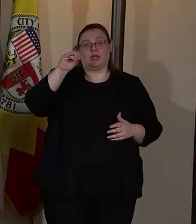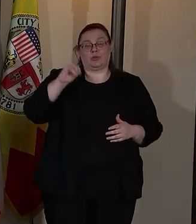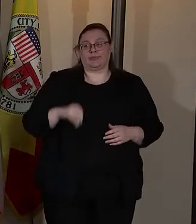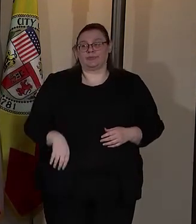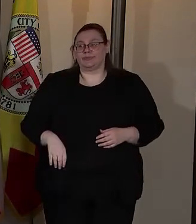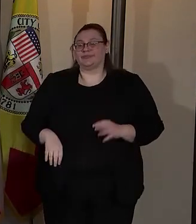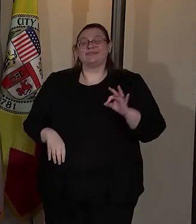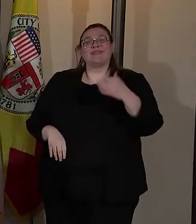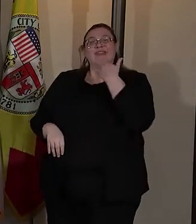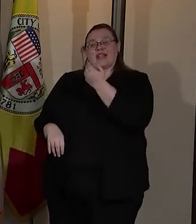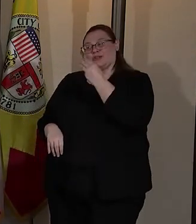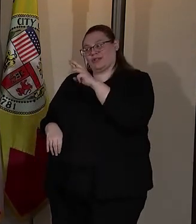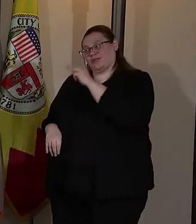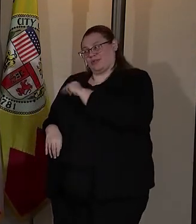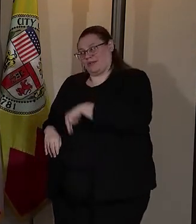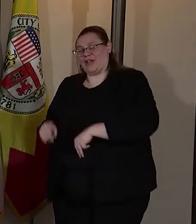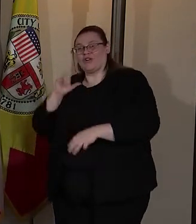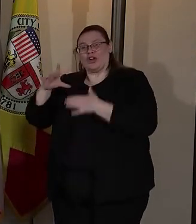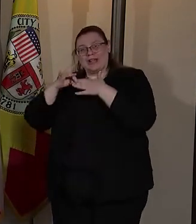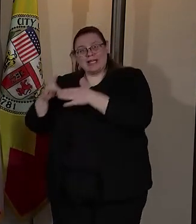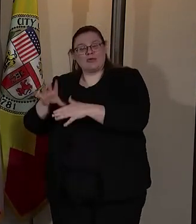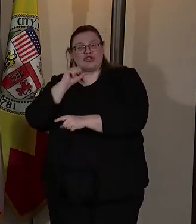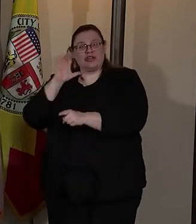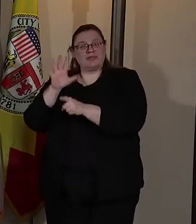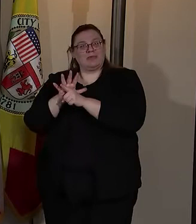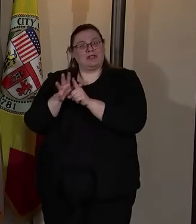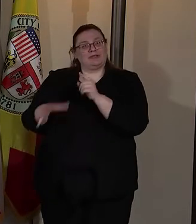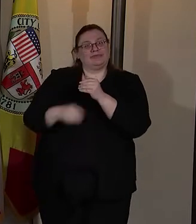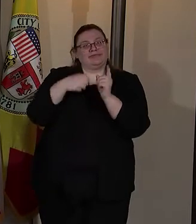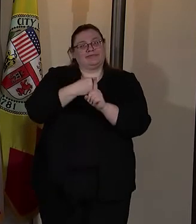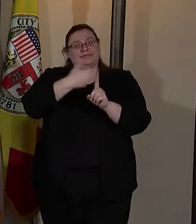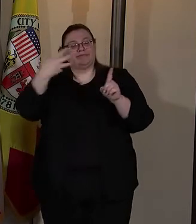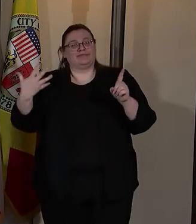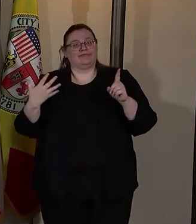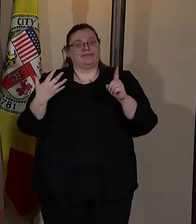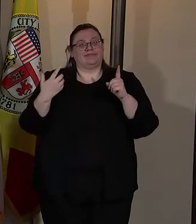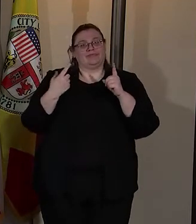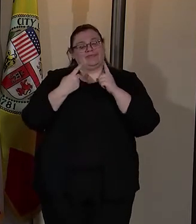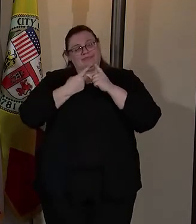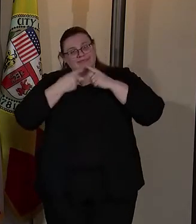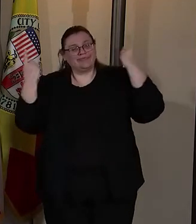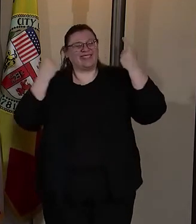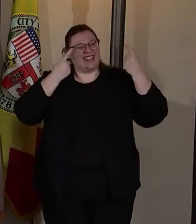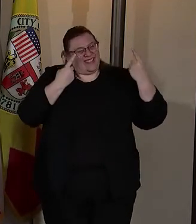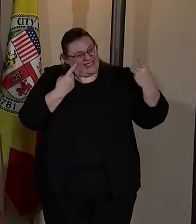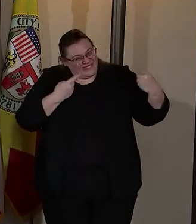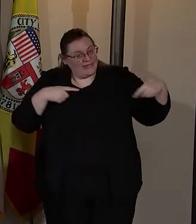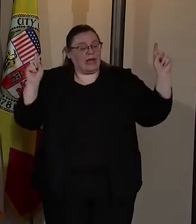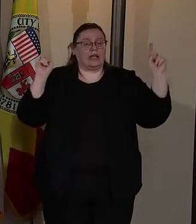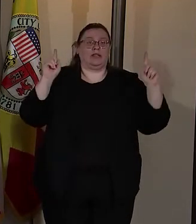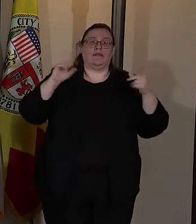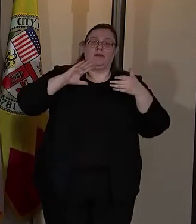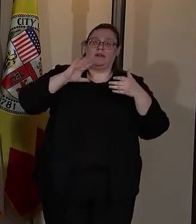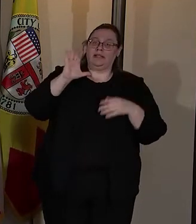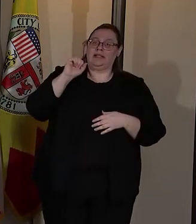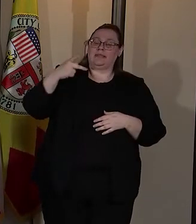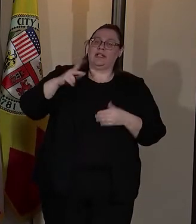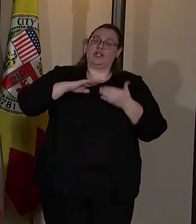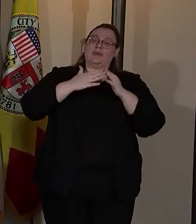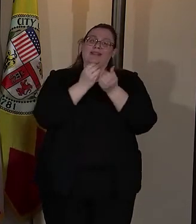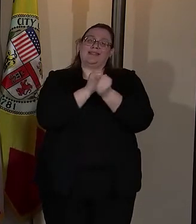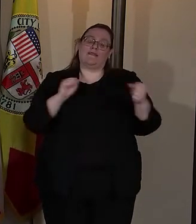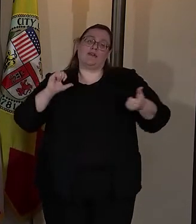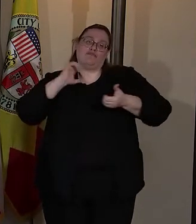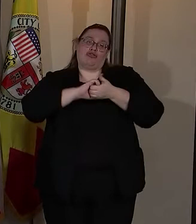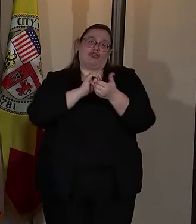Thank you, Mr. Mayor. Thank you for your leadership and your commitment to expand this well-known product effective community safety partnership program, uh,